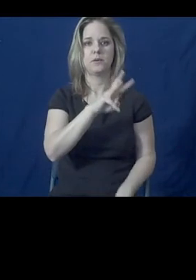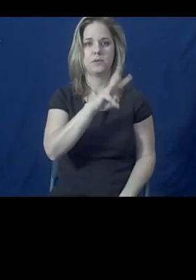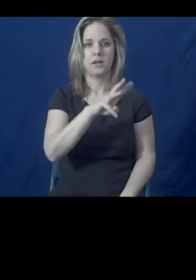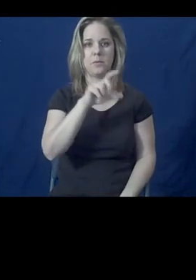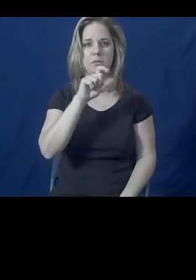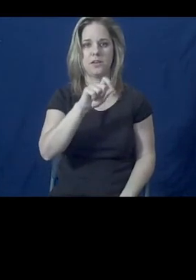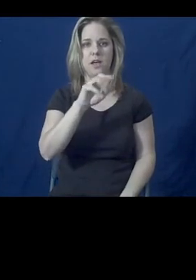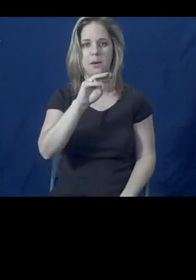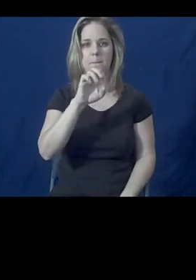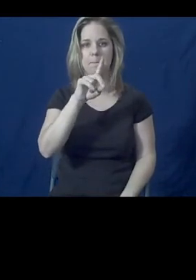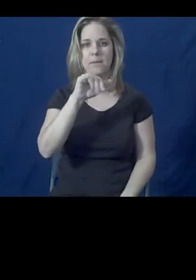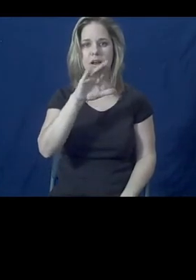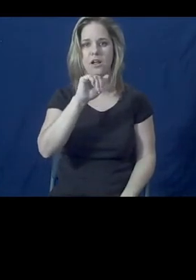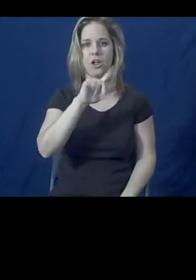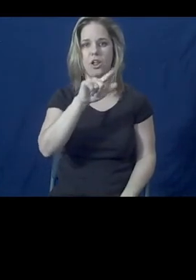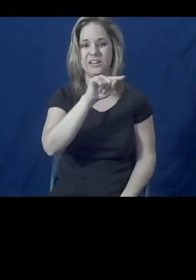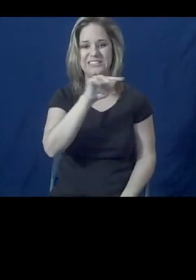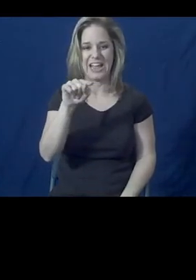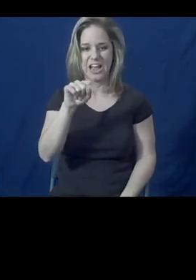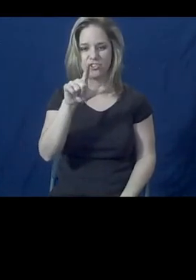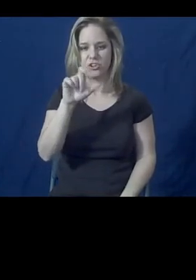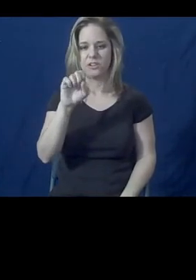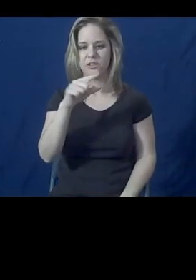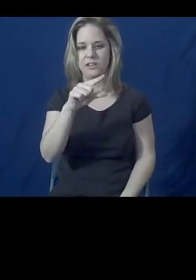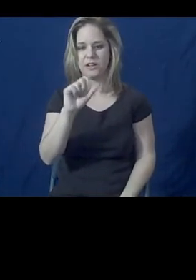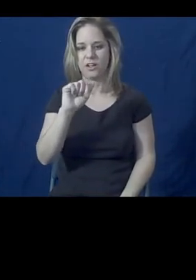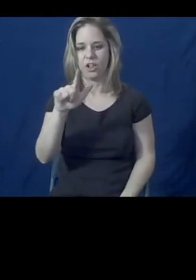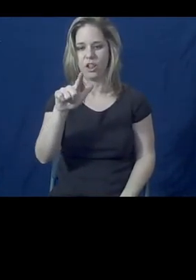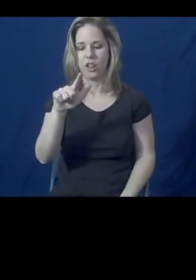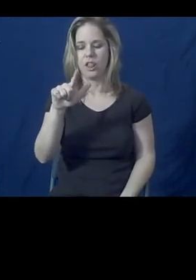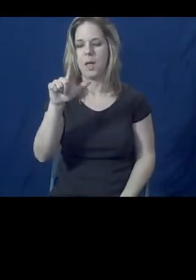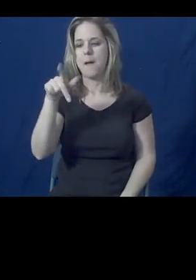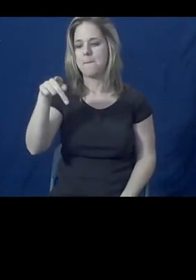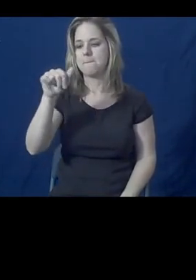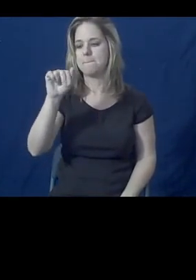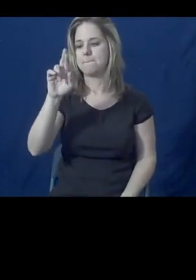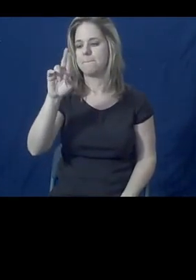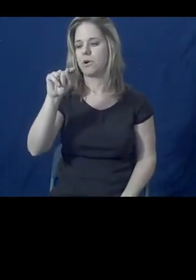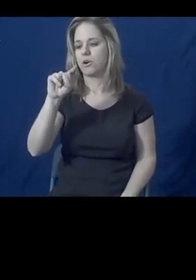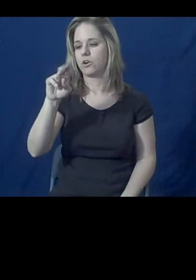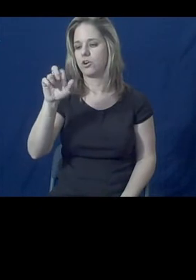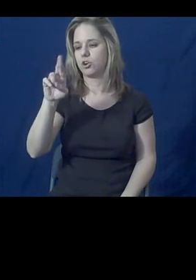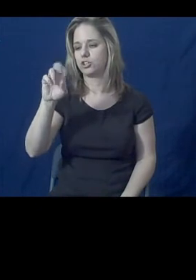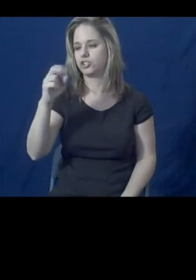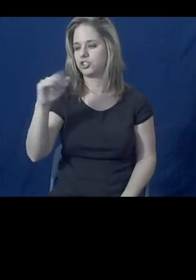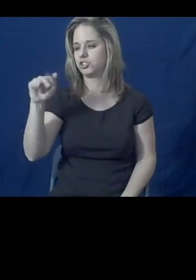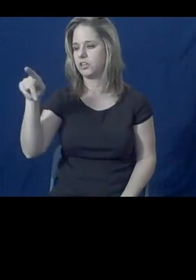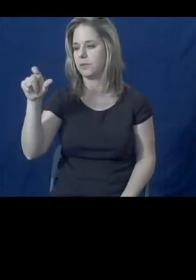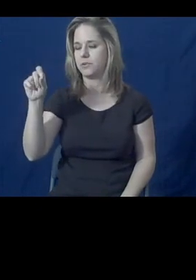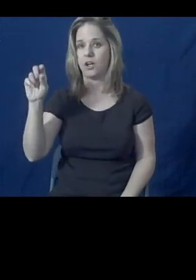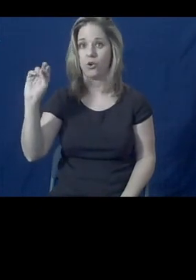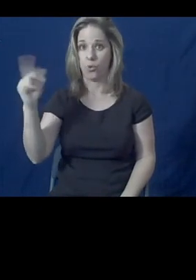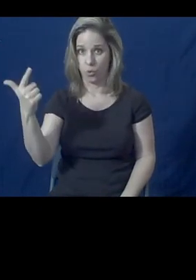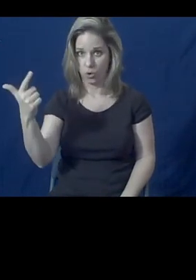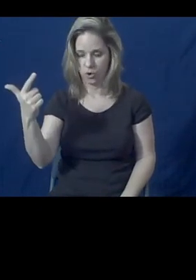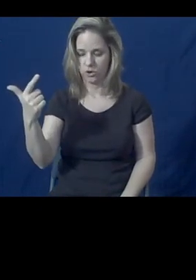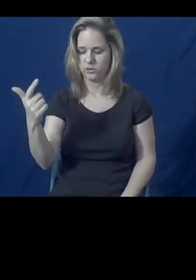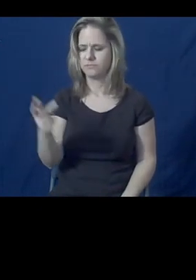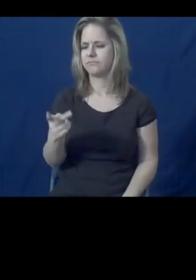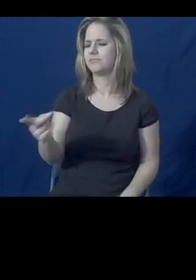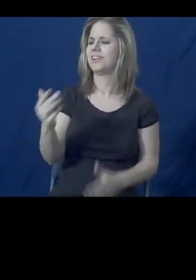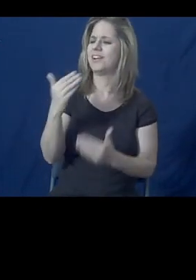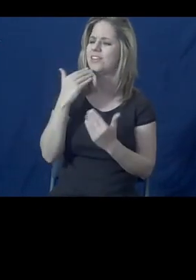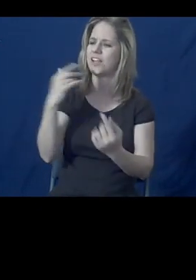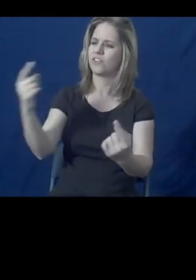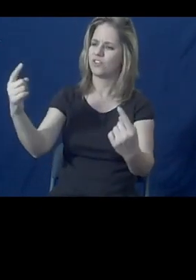-legalpartnership.org. Will and Ben, I want to thank you both for being here. I want to thank you for